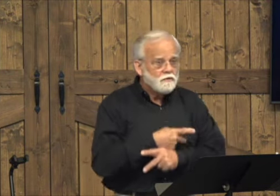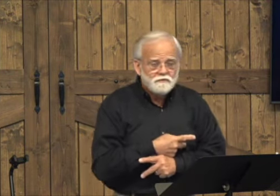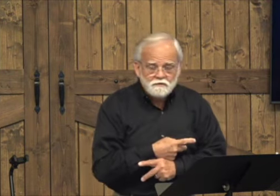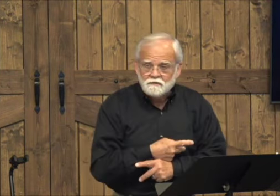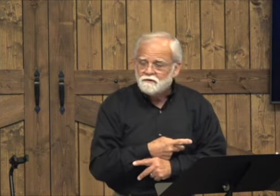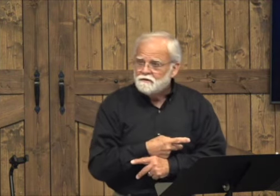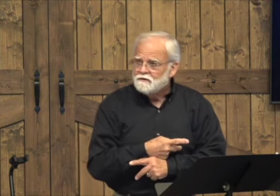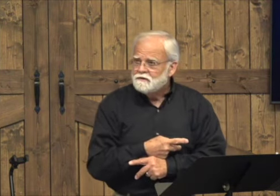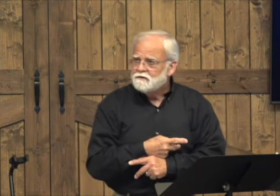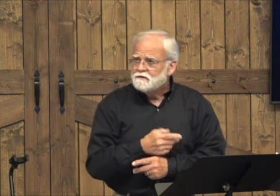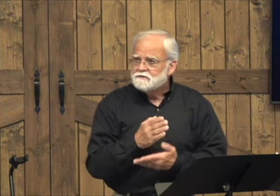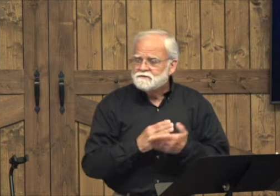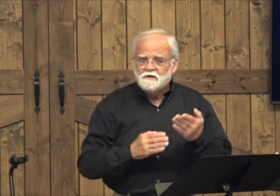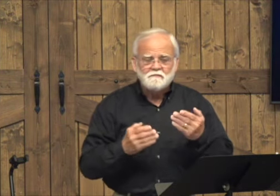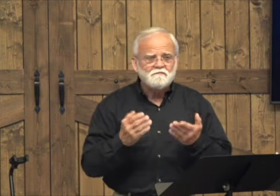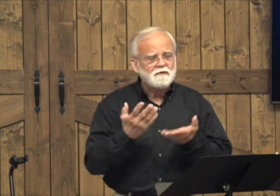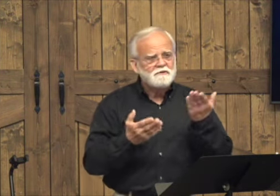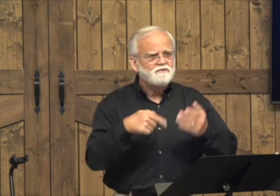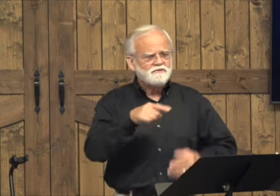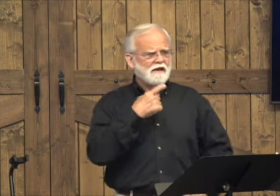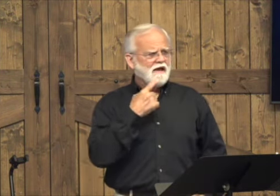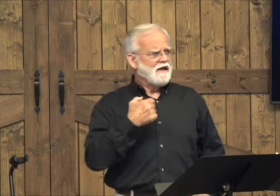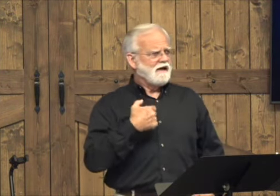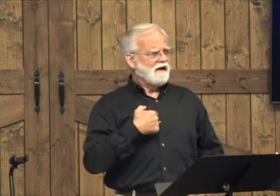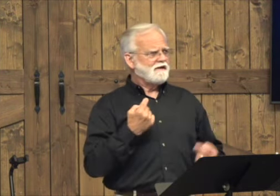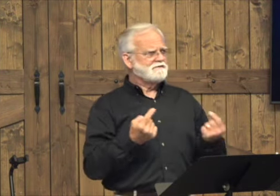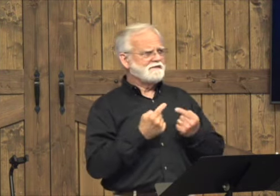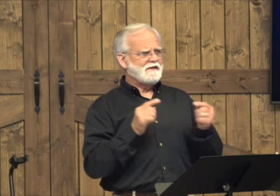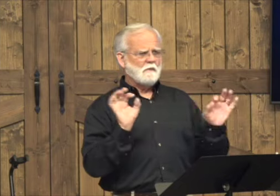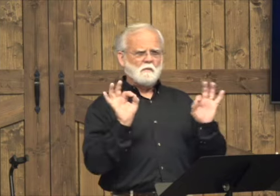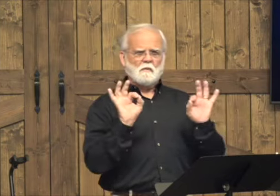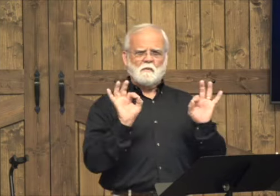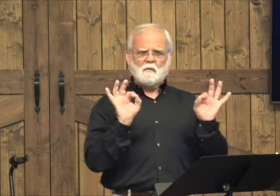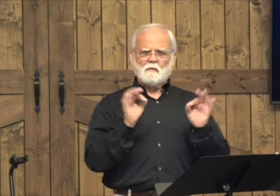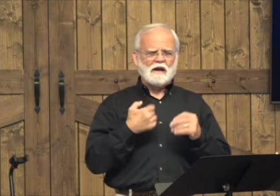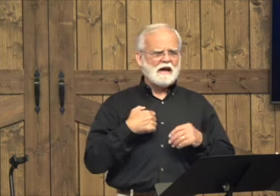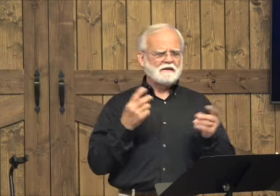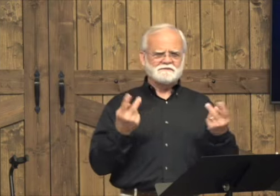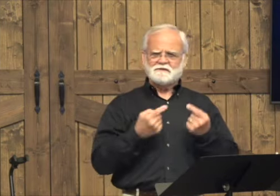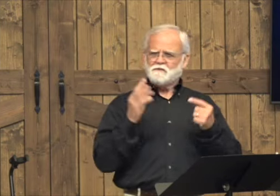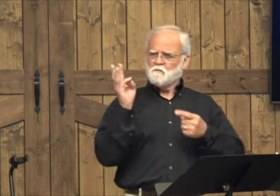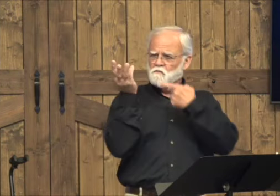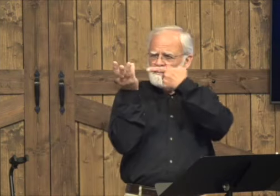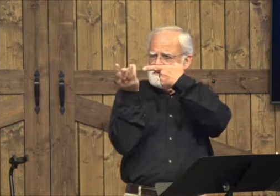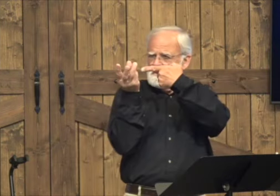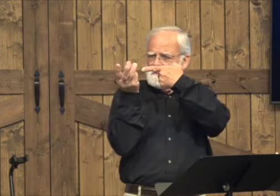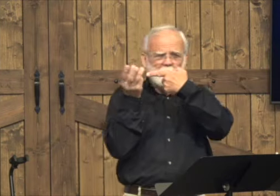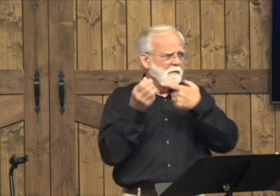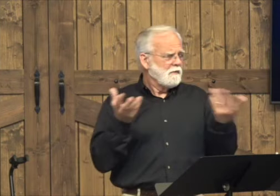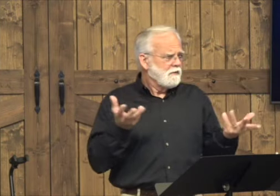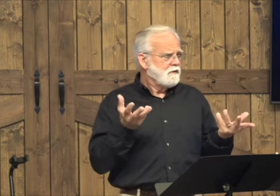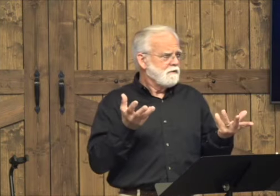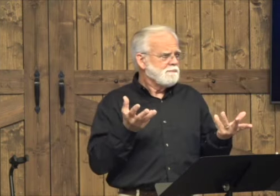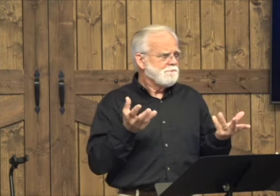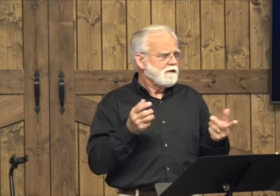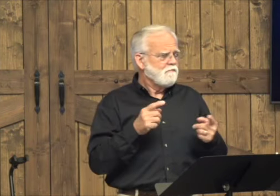Maybe some of our sins are worse. Maybe you think, oh, I just sinned a little bit. You know, just a little bit.